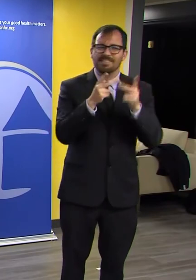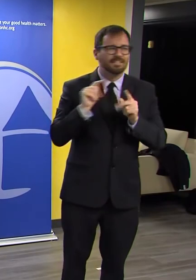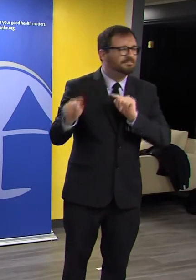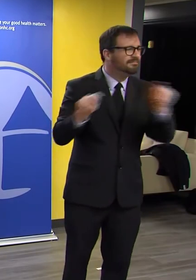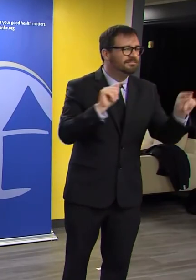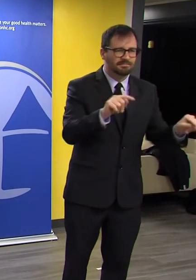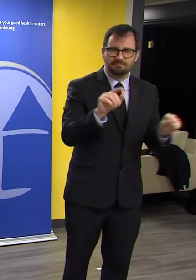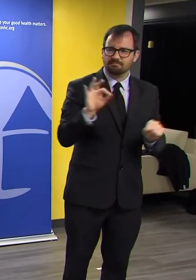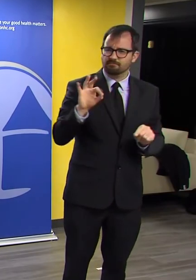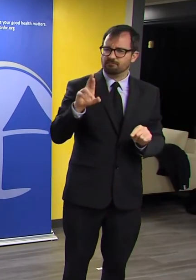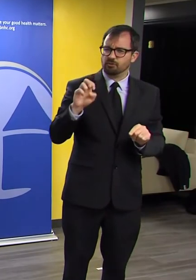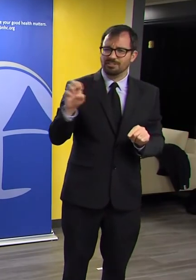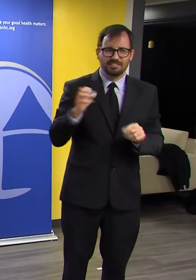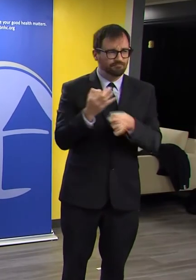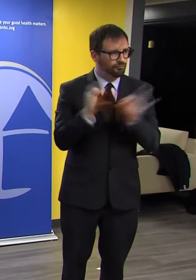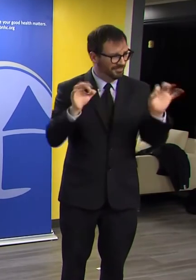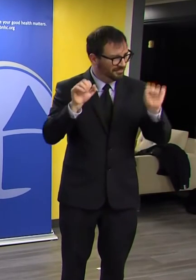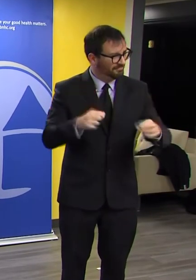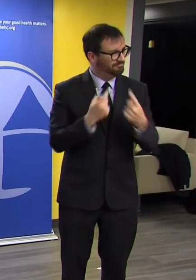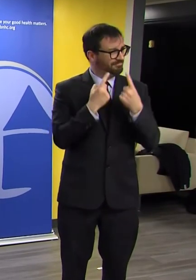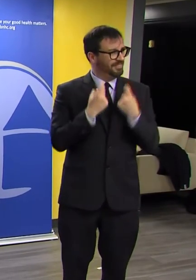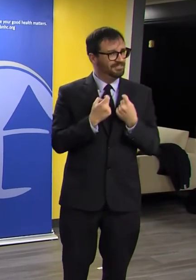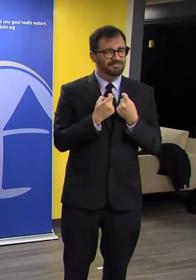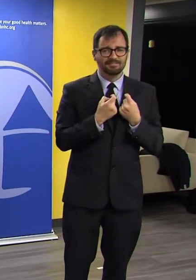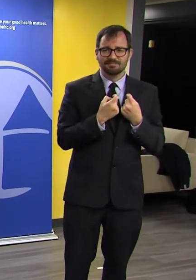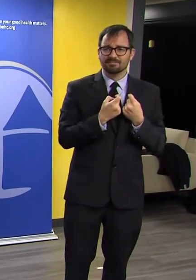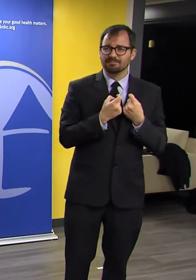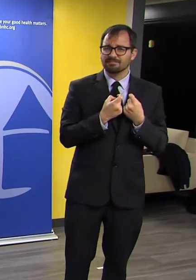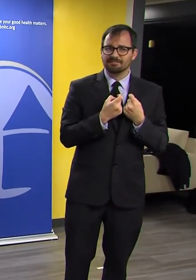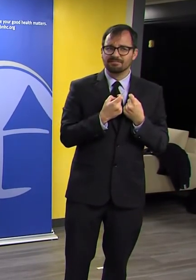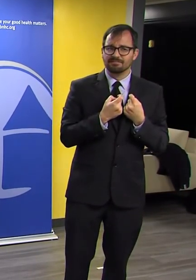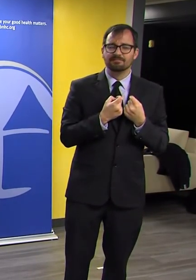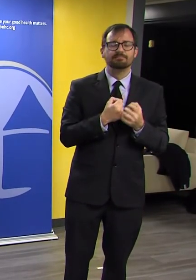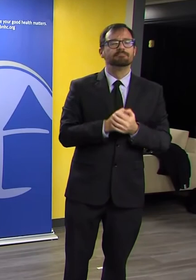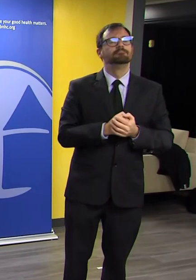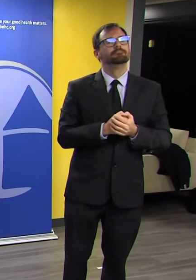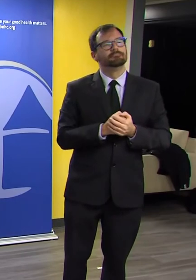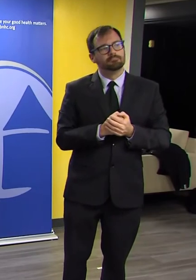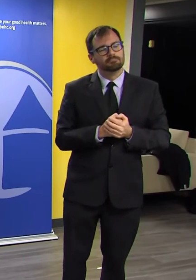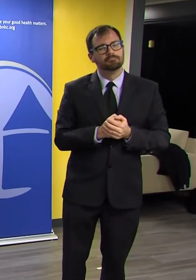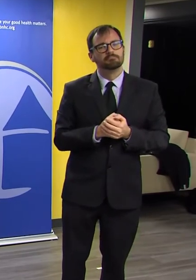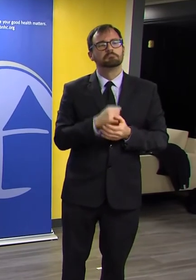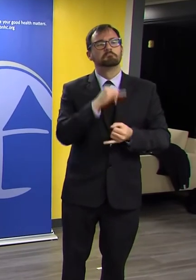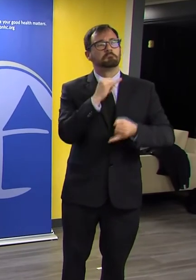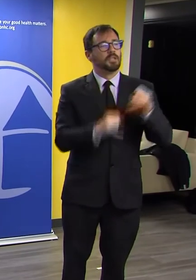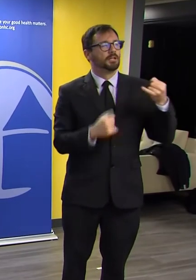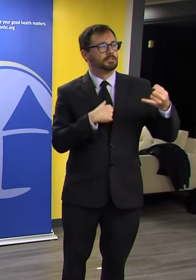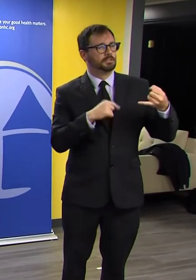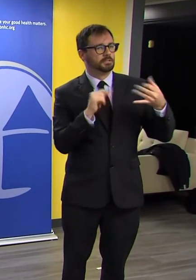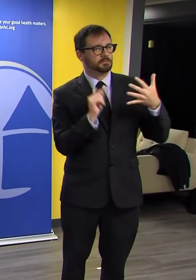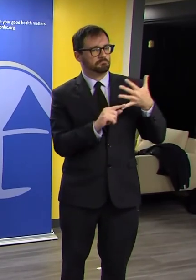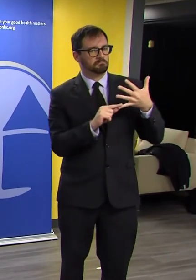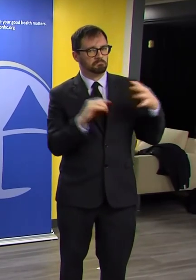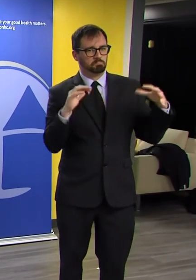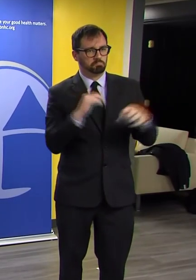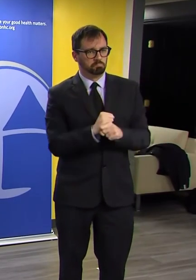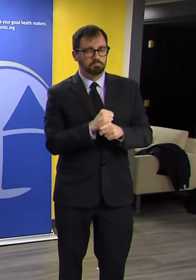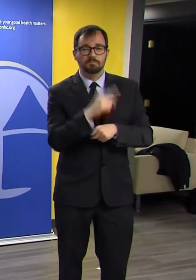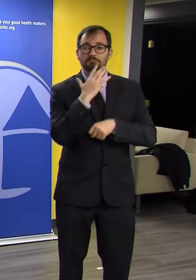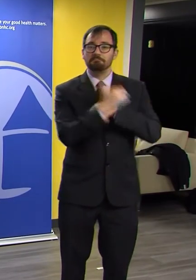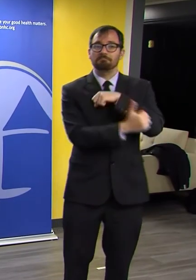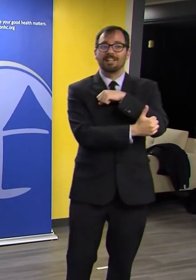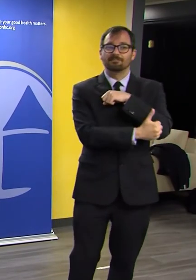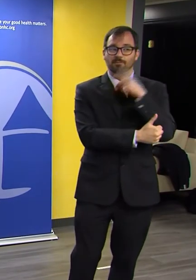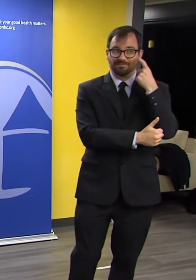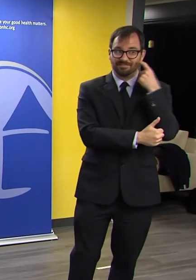equity communities. Finally, a housekeeping item. Due to the end of Passover and this weekend being Easter Sunday,